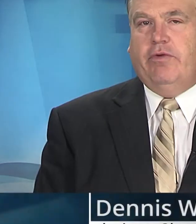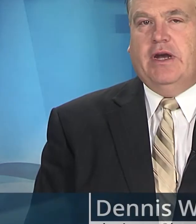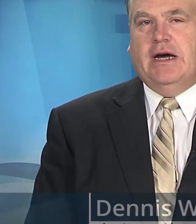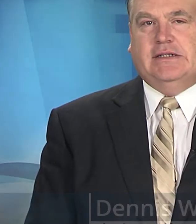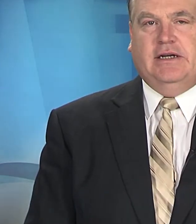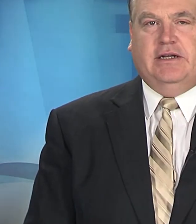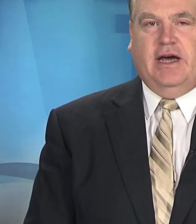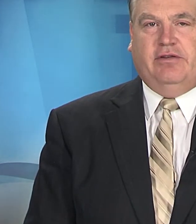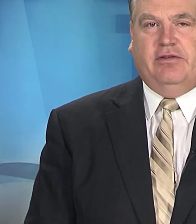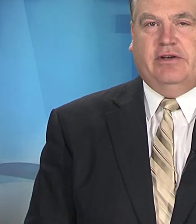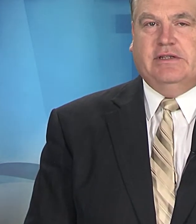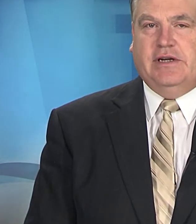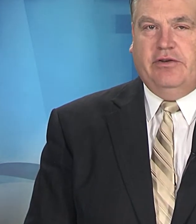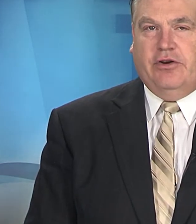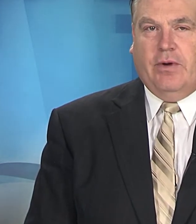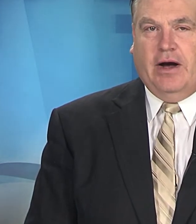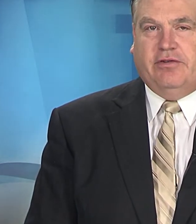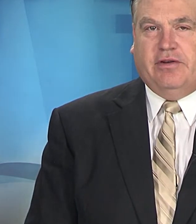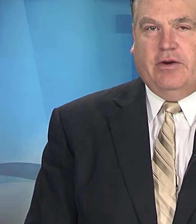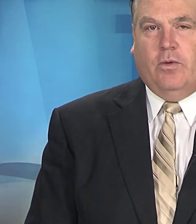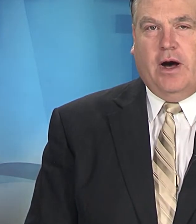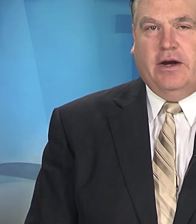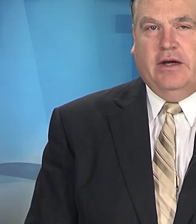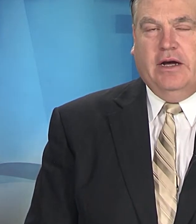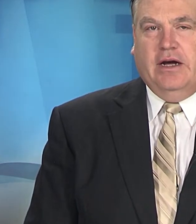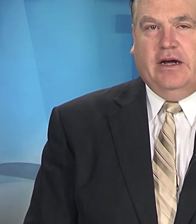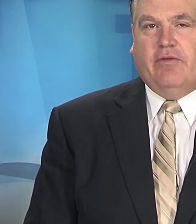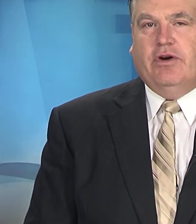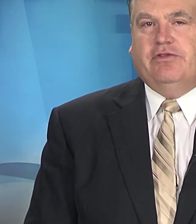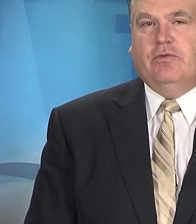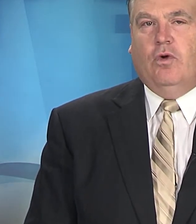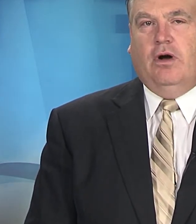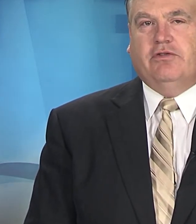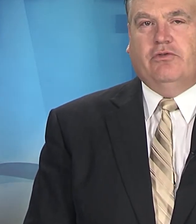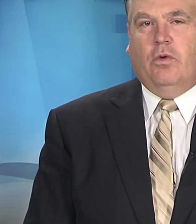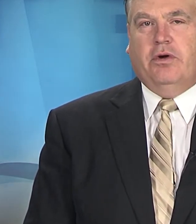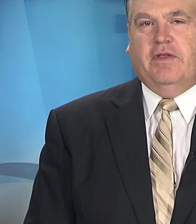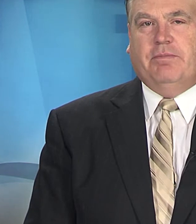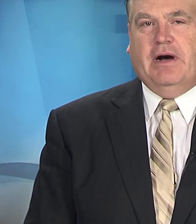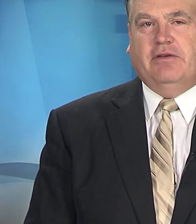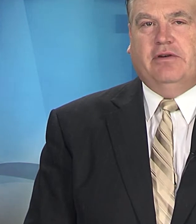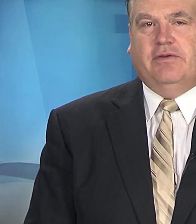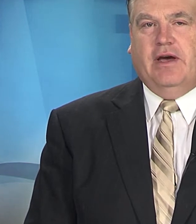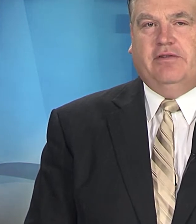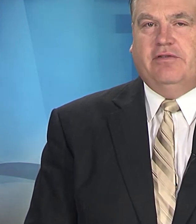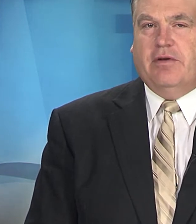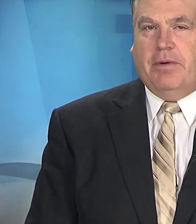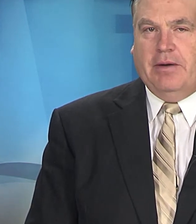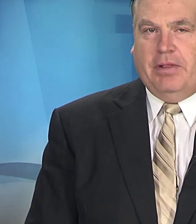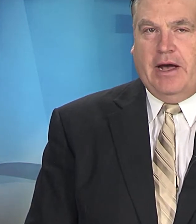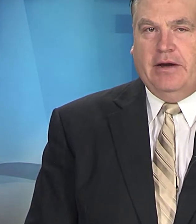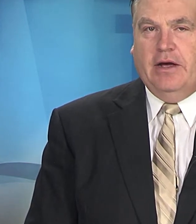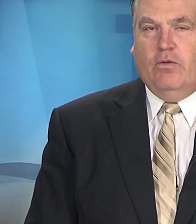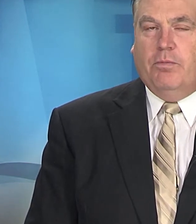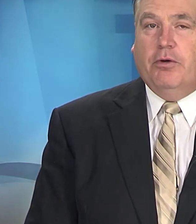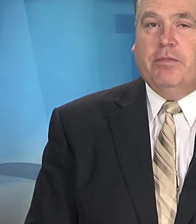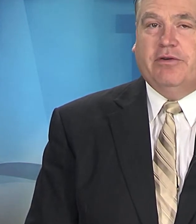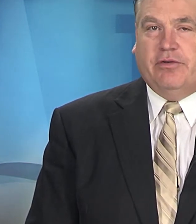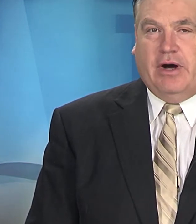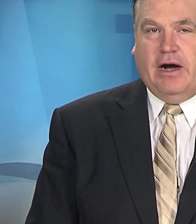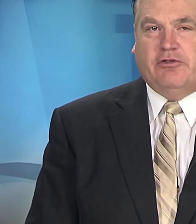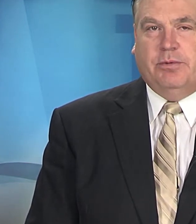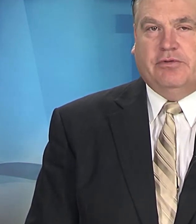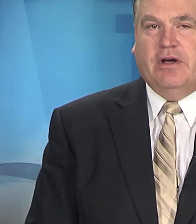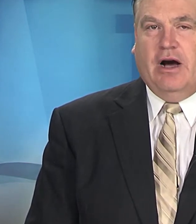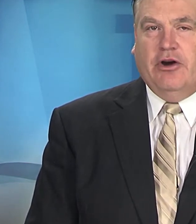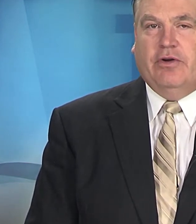As COVID-19 cases continue to rise statewide, Governor Tim Walz is warning that positive cases in the pipeline will put